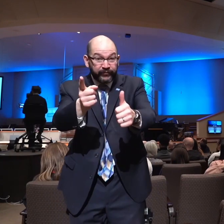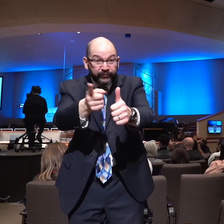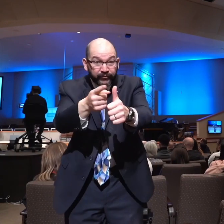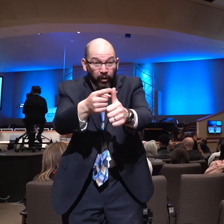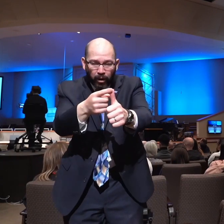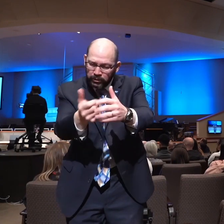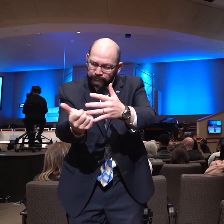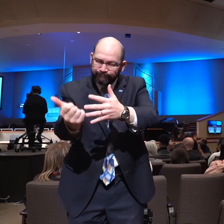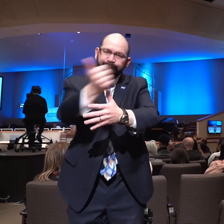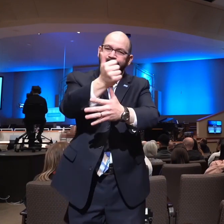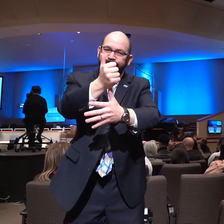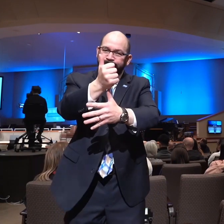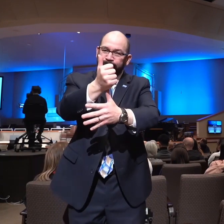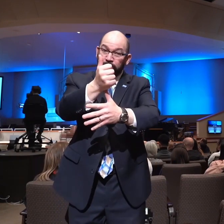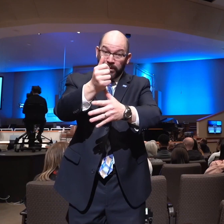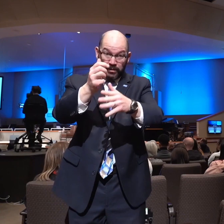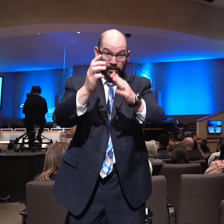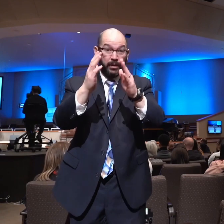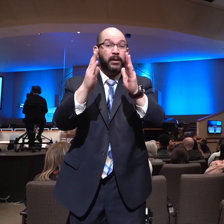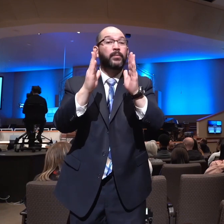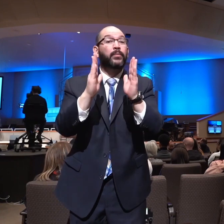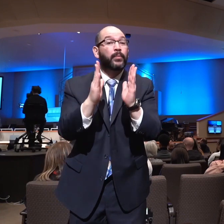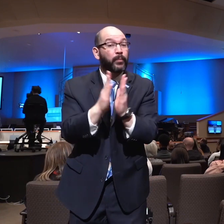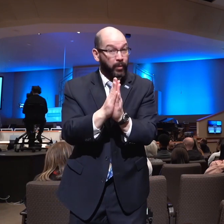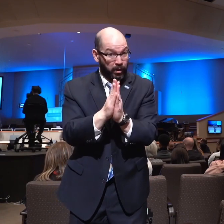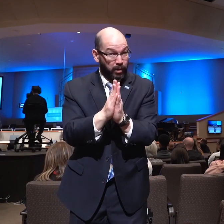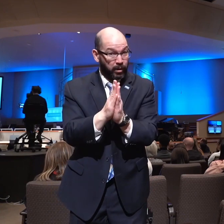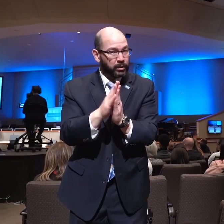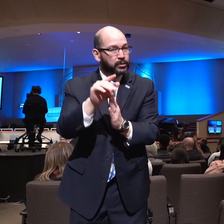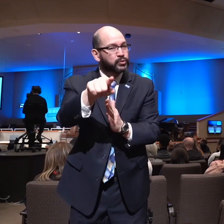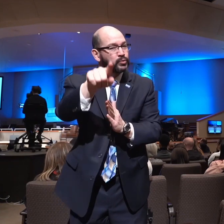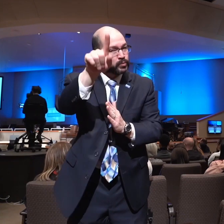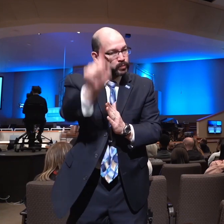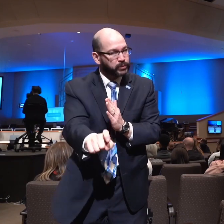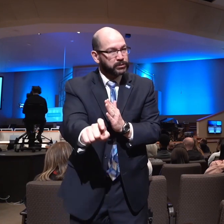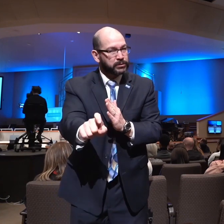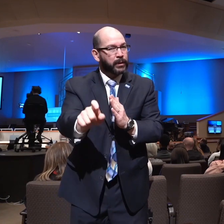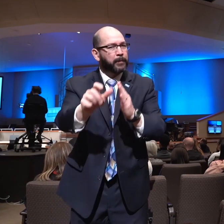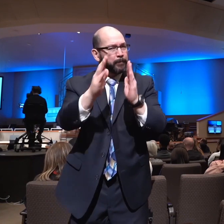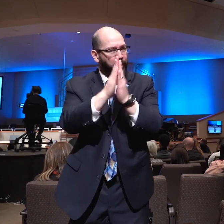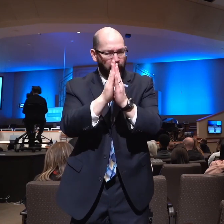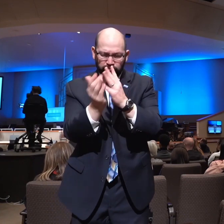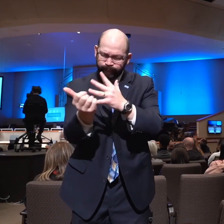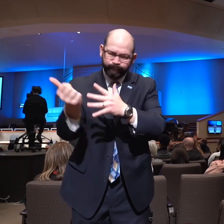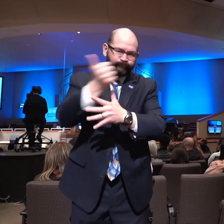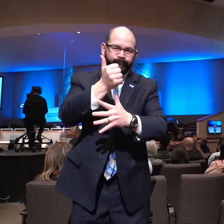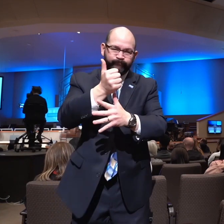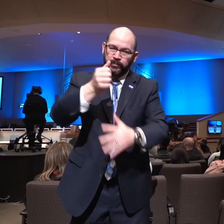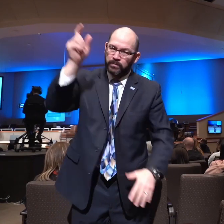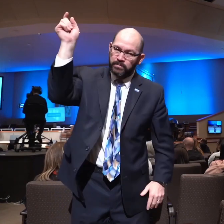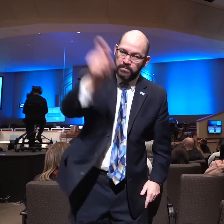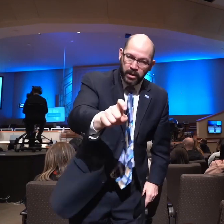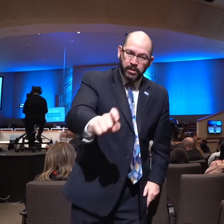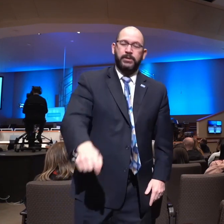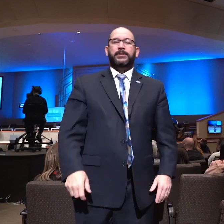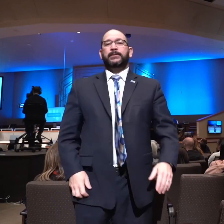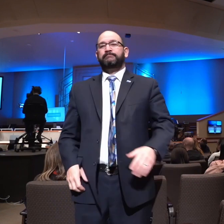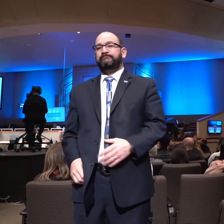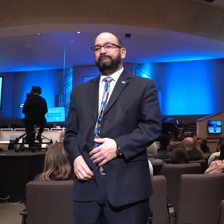prioritizing this admonition, and he's encouraging Timothy to make prayer a priority. Warren Wiersbe said, the